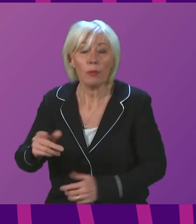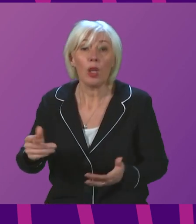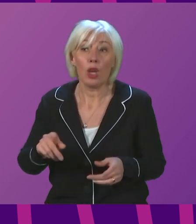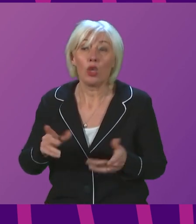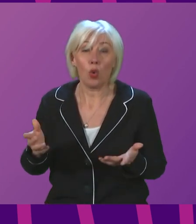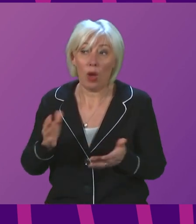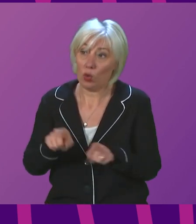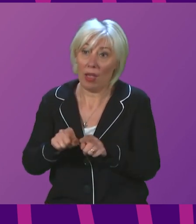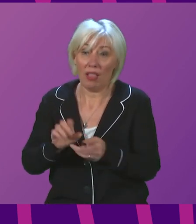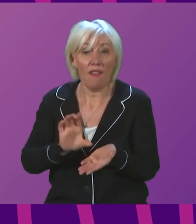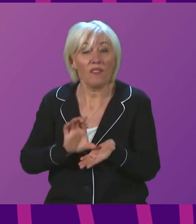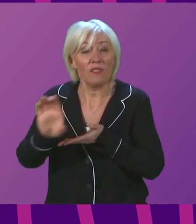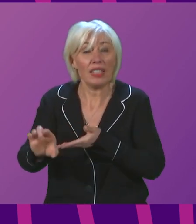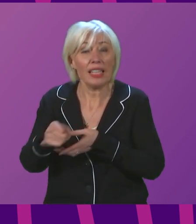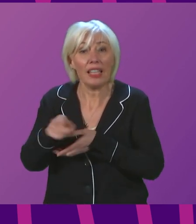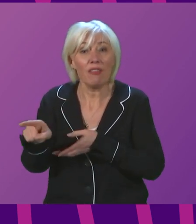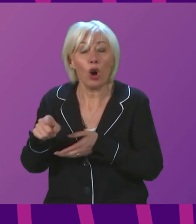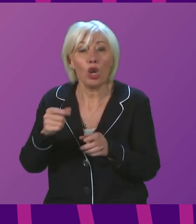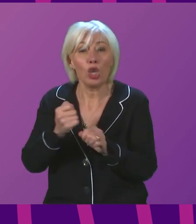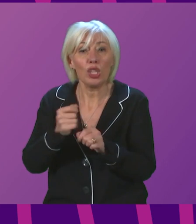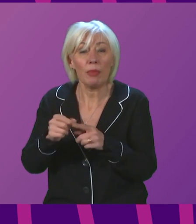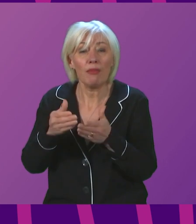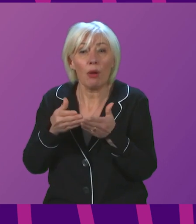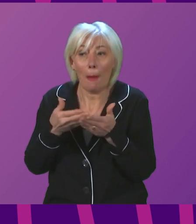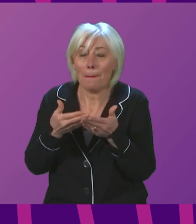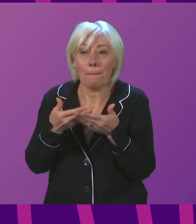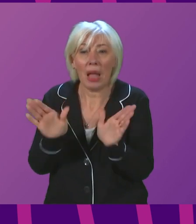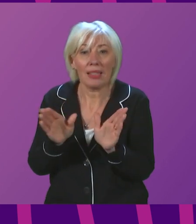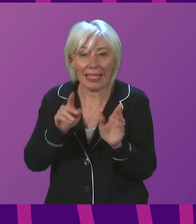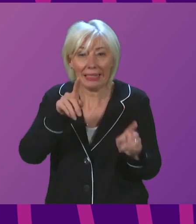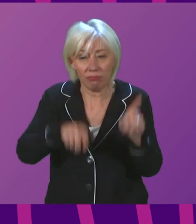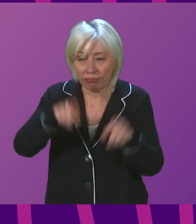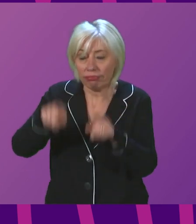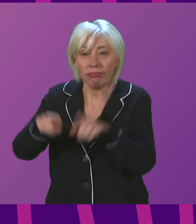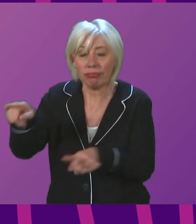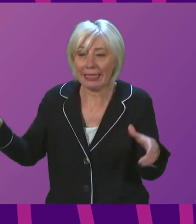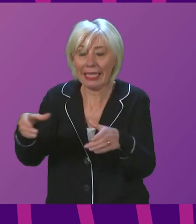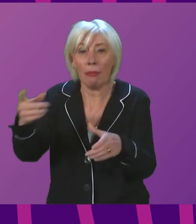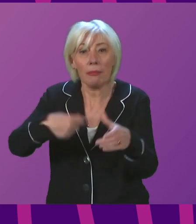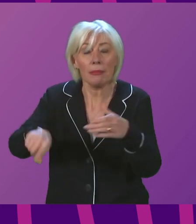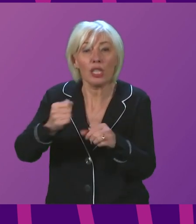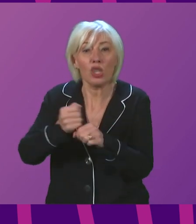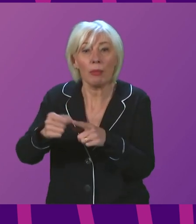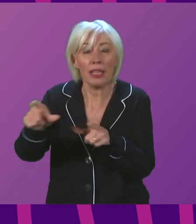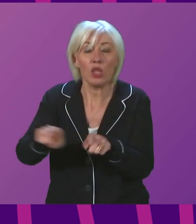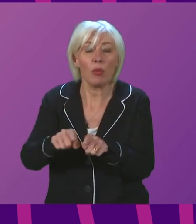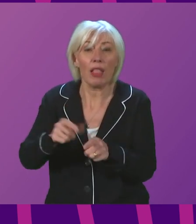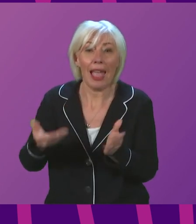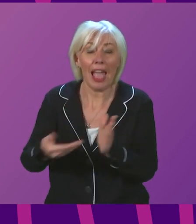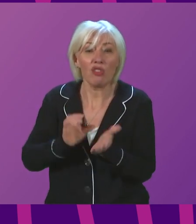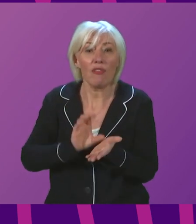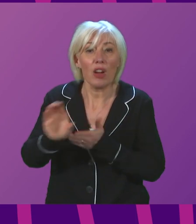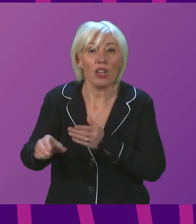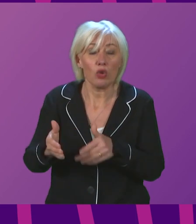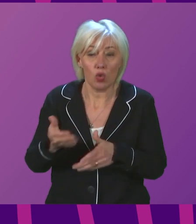increasing funding for the expansion of multidisciplinary teams, and we have provided additional funding to primary